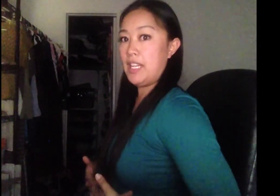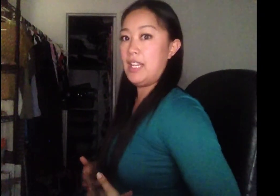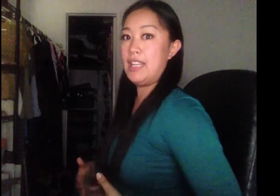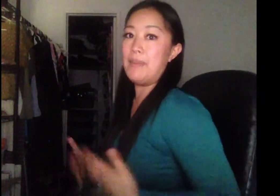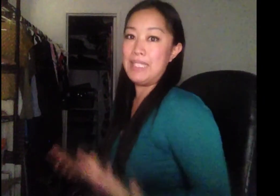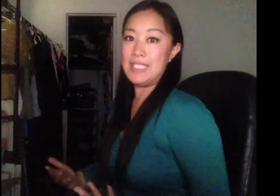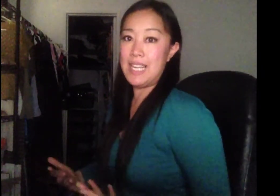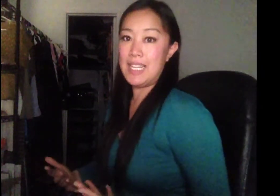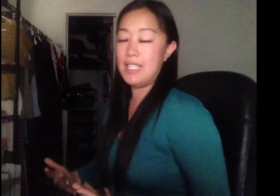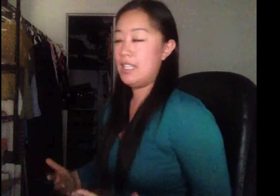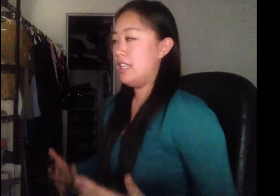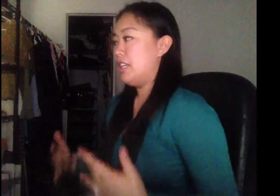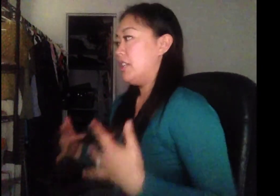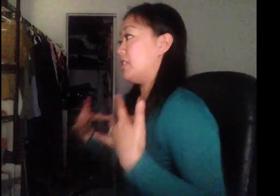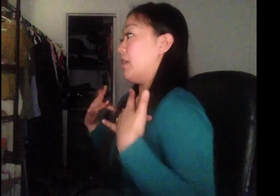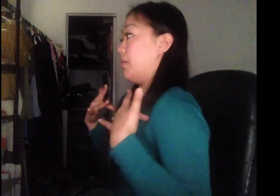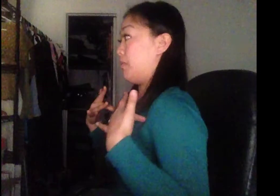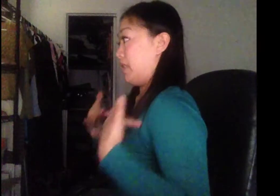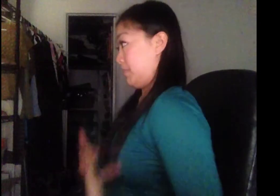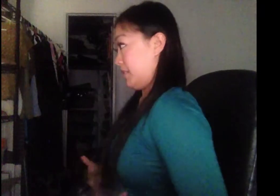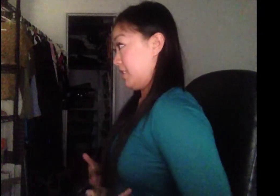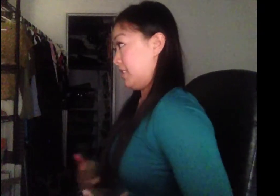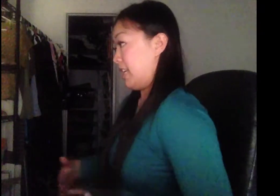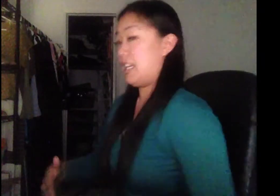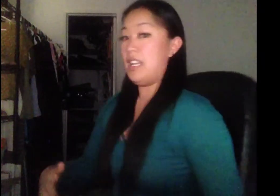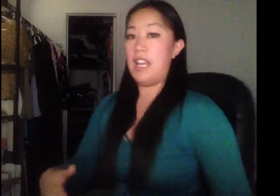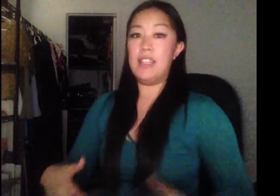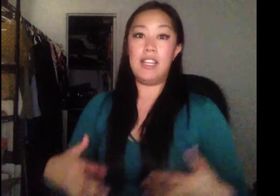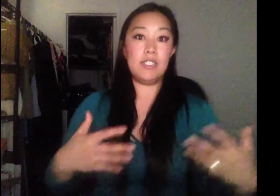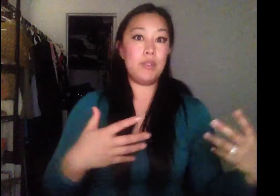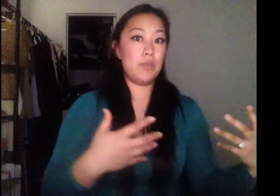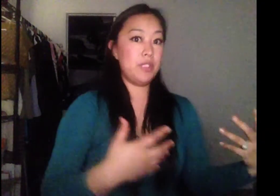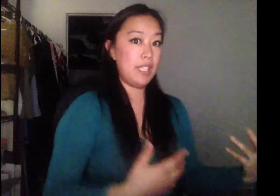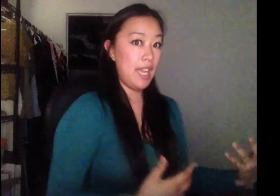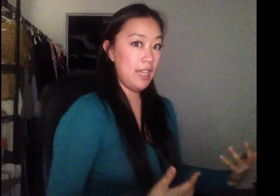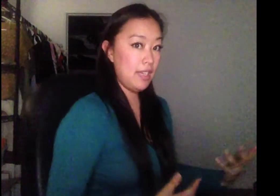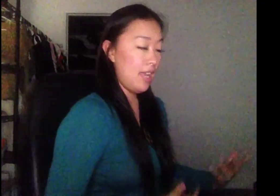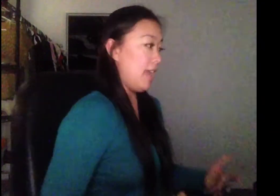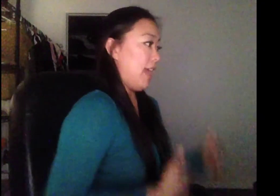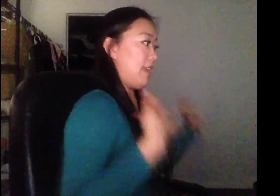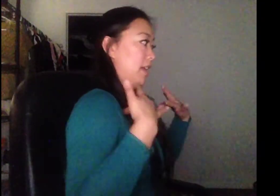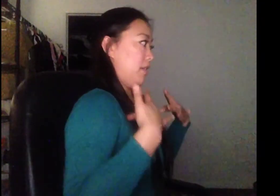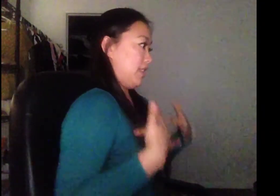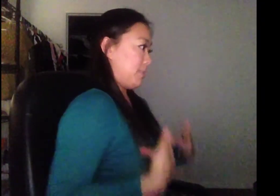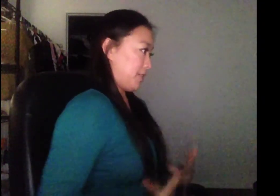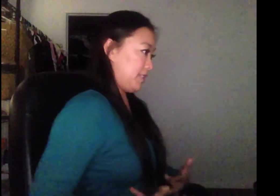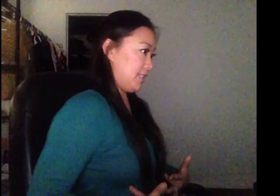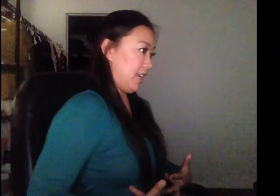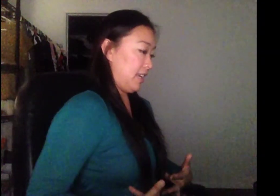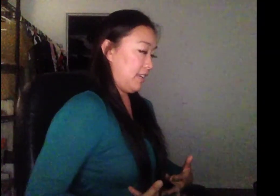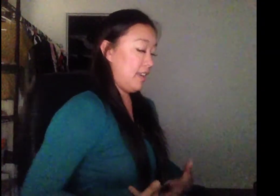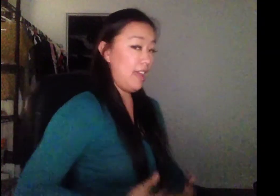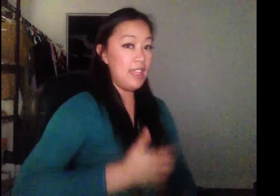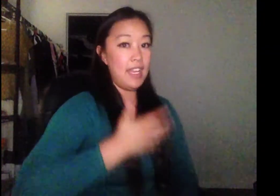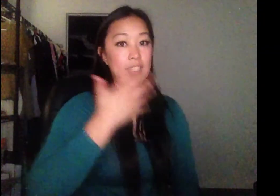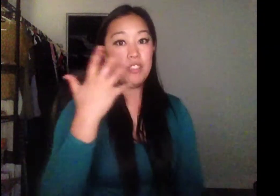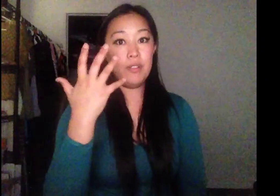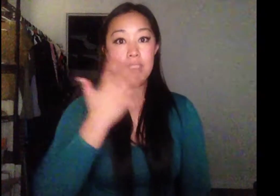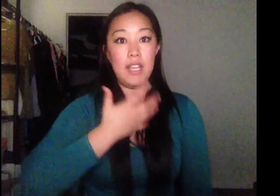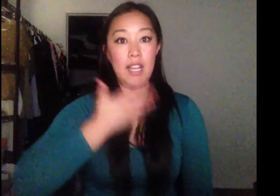that means naked. So this person's naked. And then I switch roles again. And now this person's naked. And then I do the sign